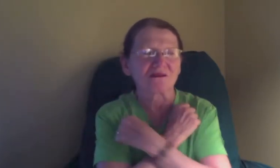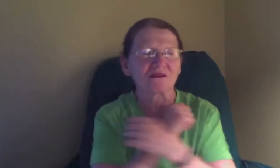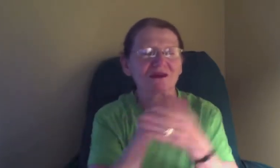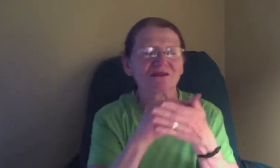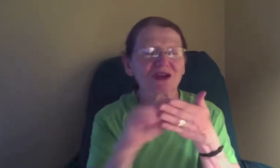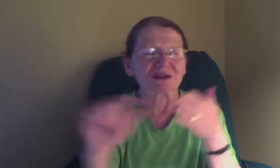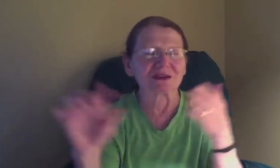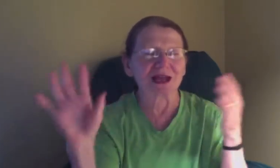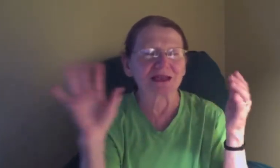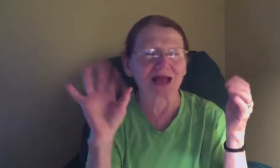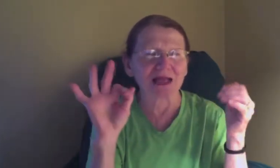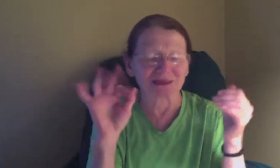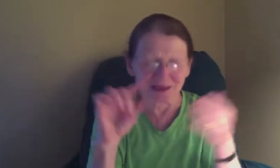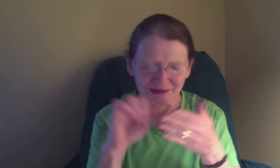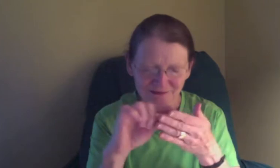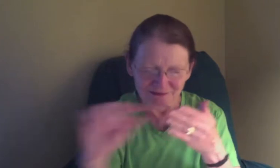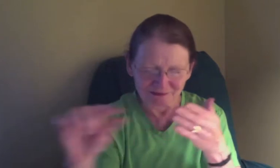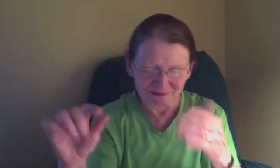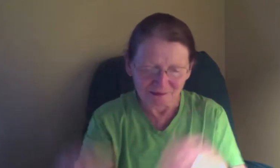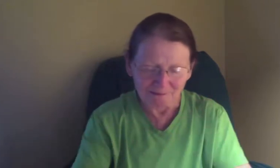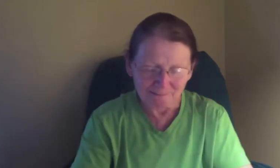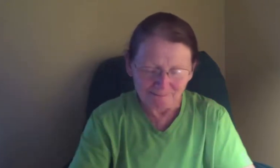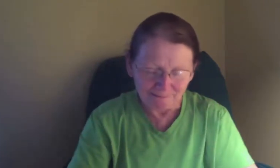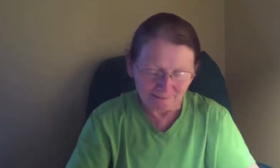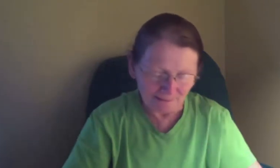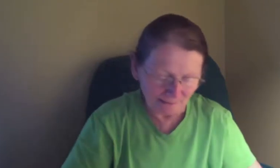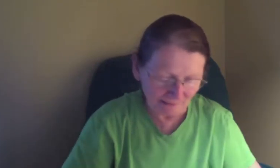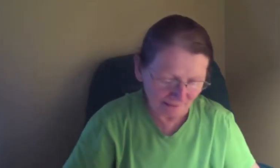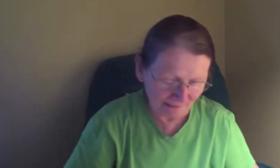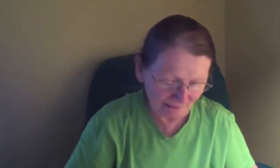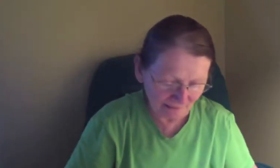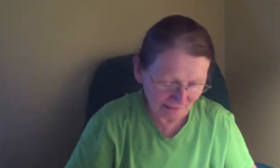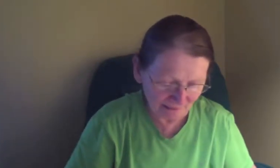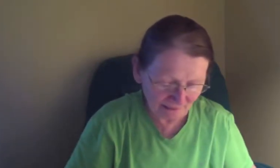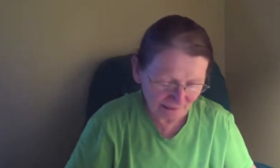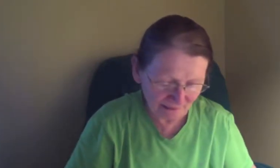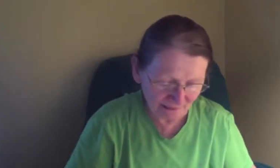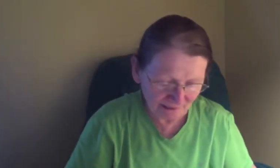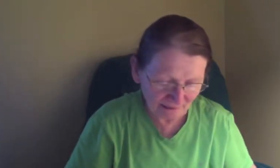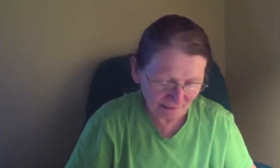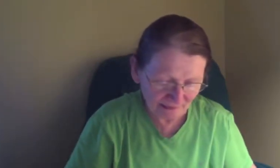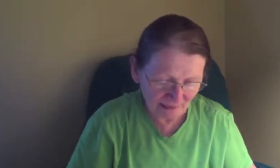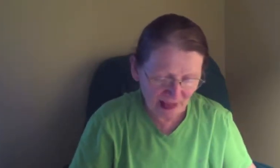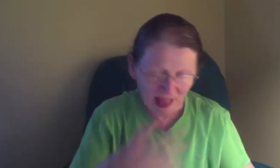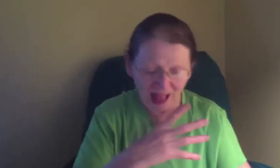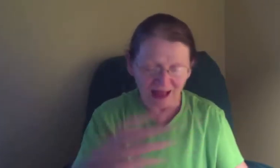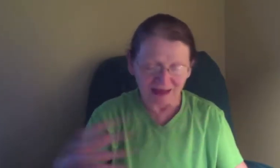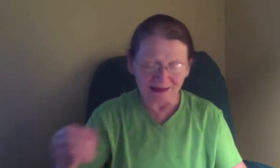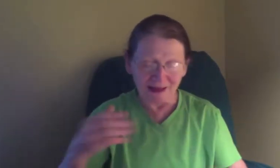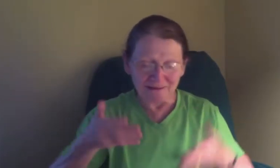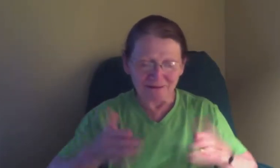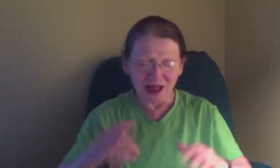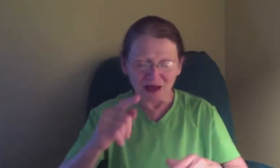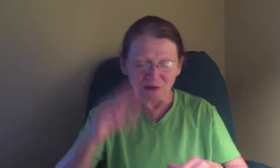but I don't